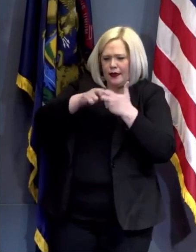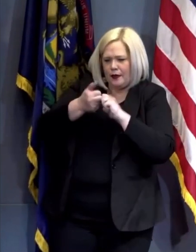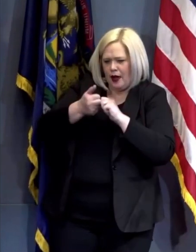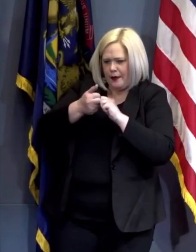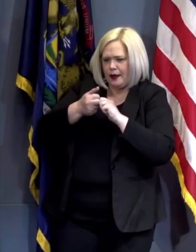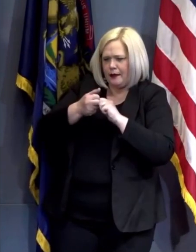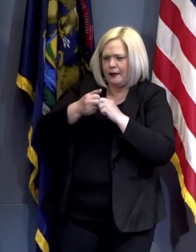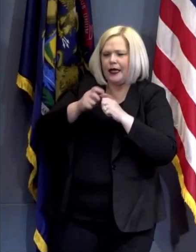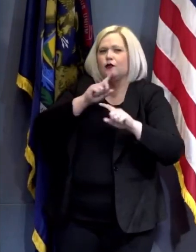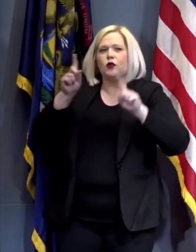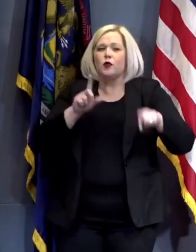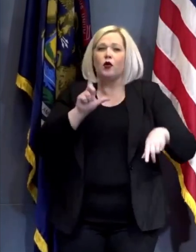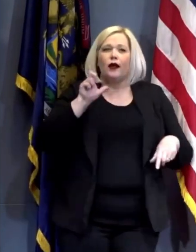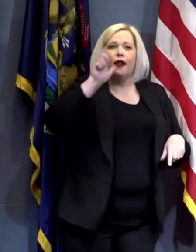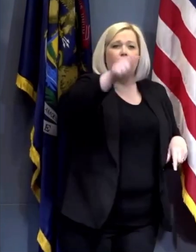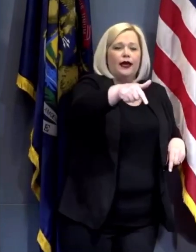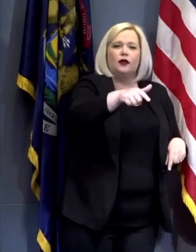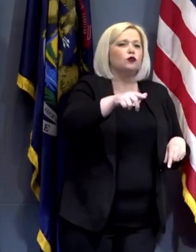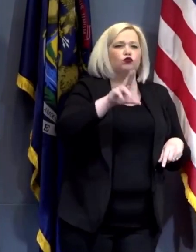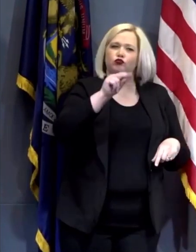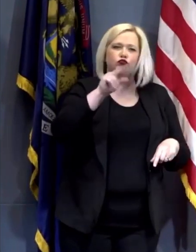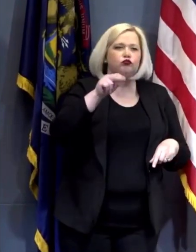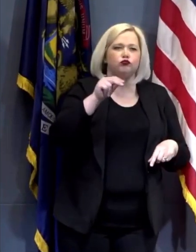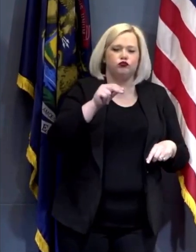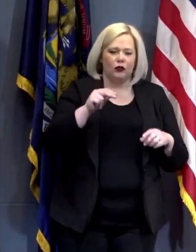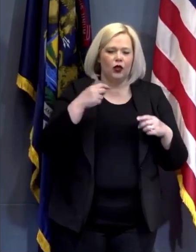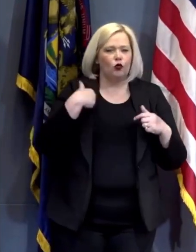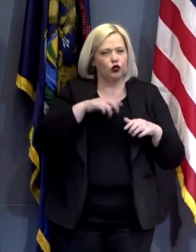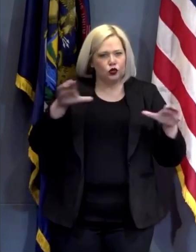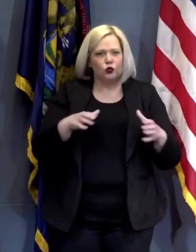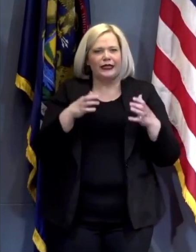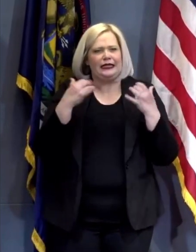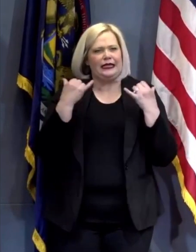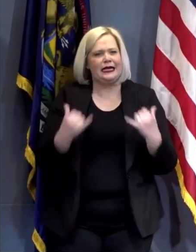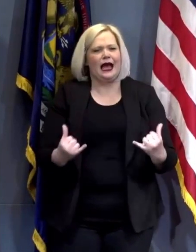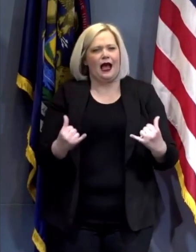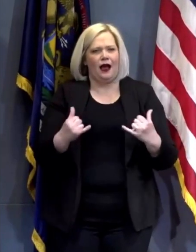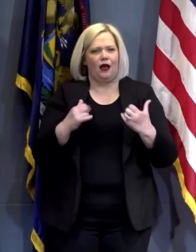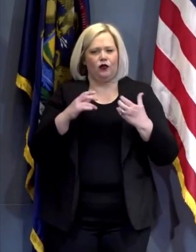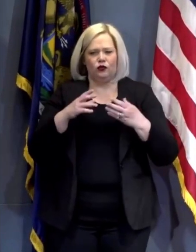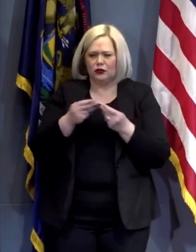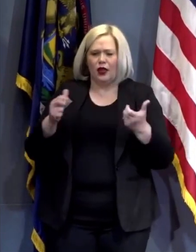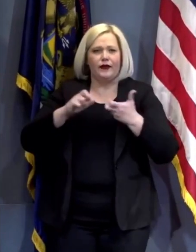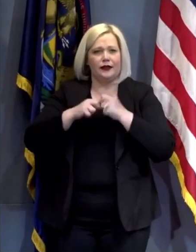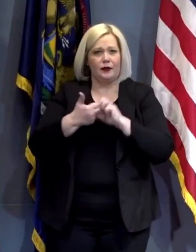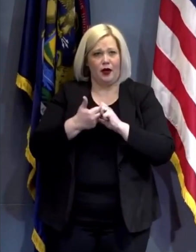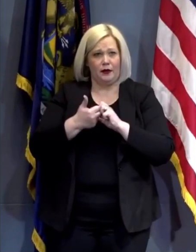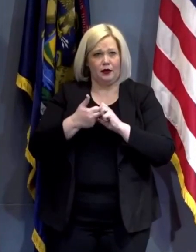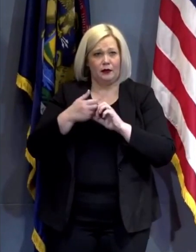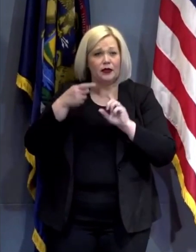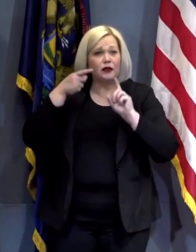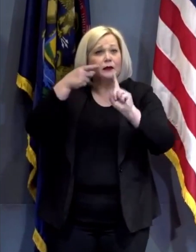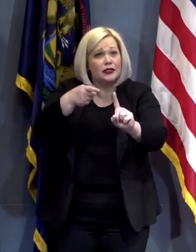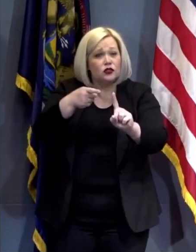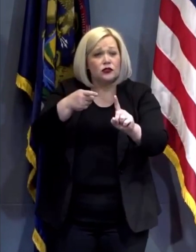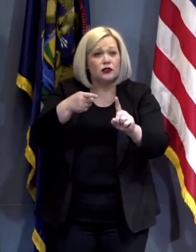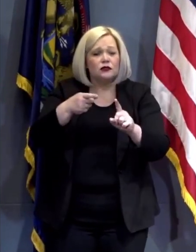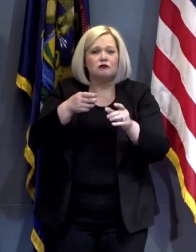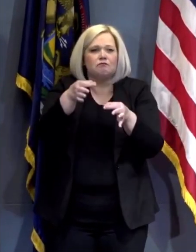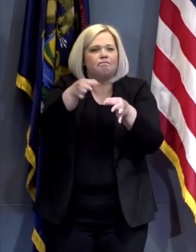we're assembling a team of experts that can take action in real time. Our mission and purpose is simple